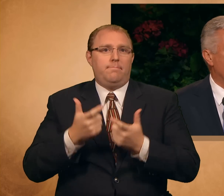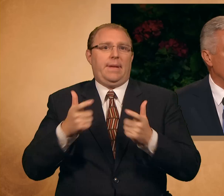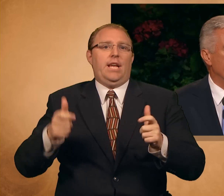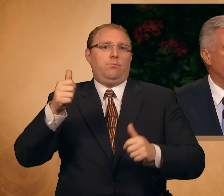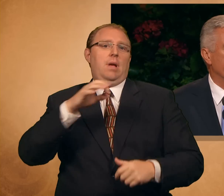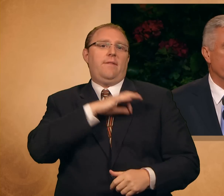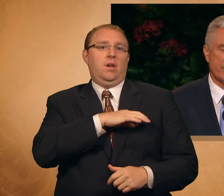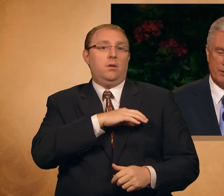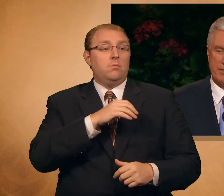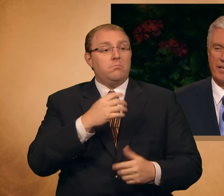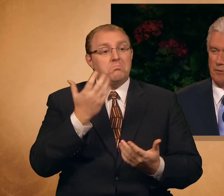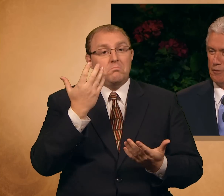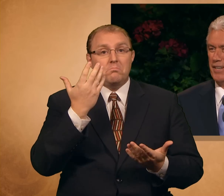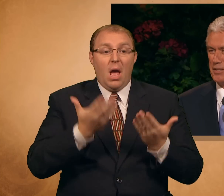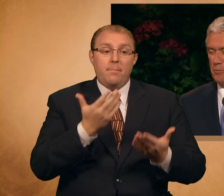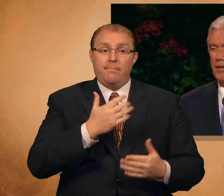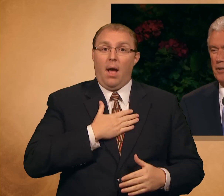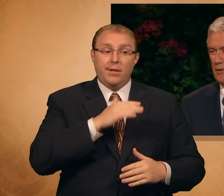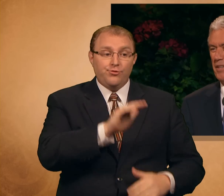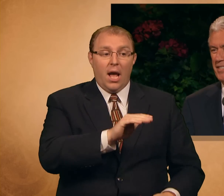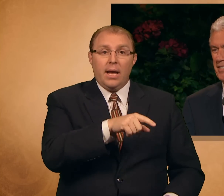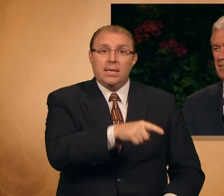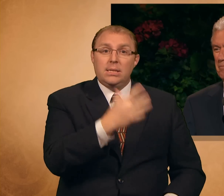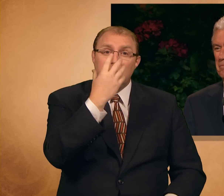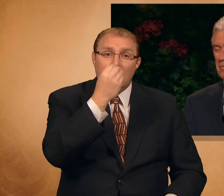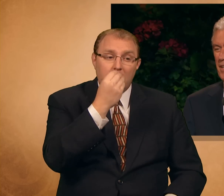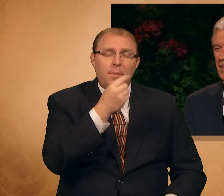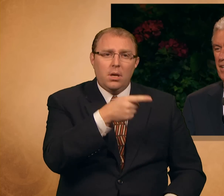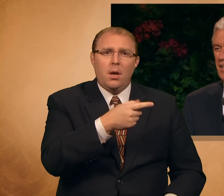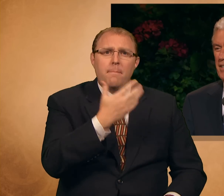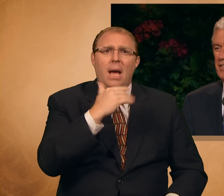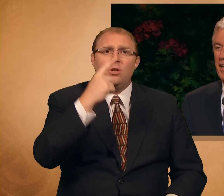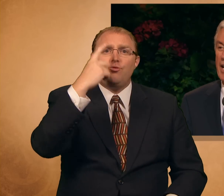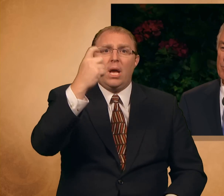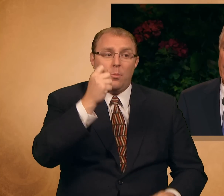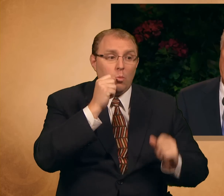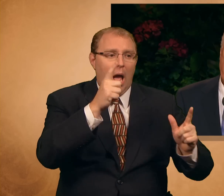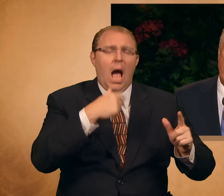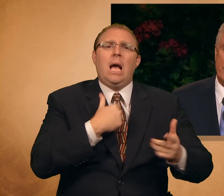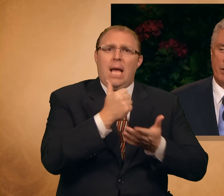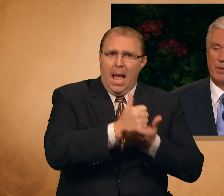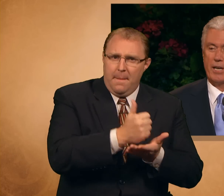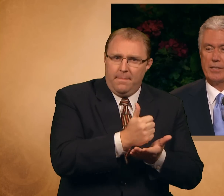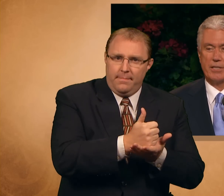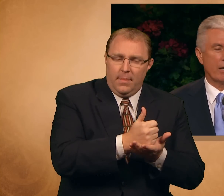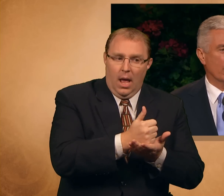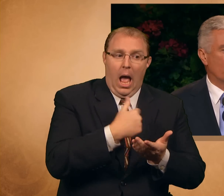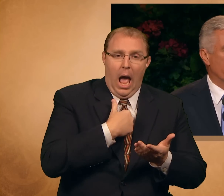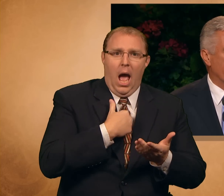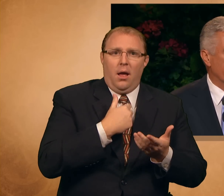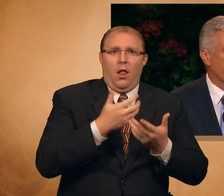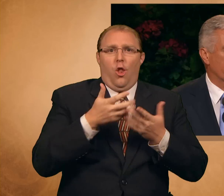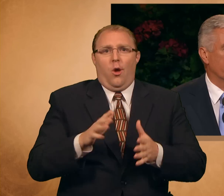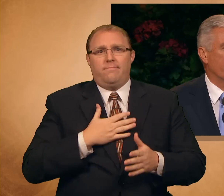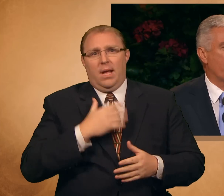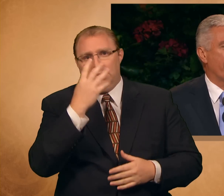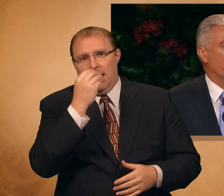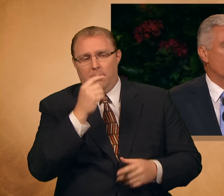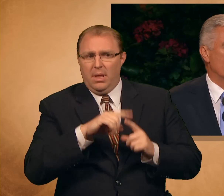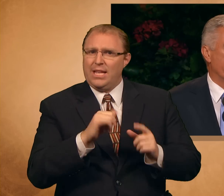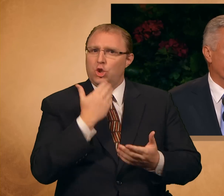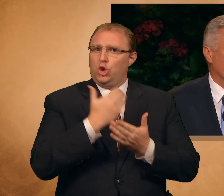having a nightmare is a good sacrifice. We all know this. Staying up all night jeopardizing our own health